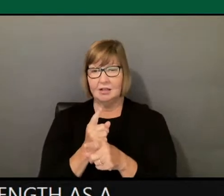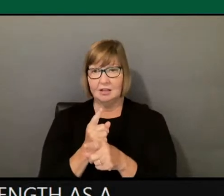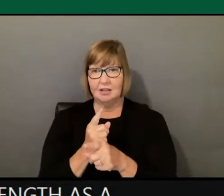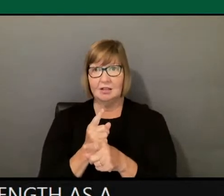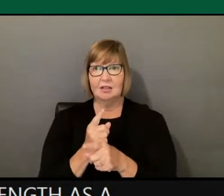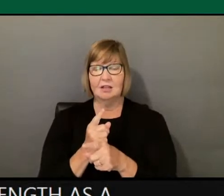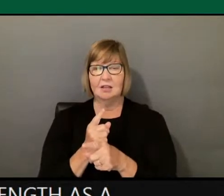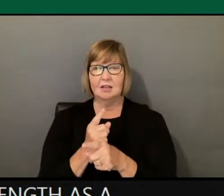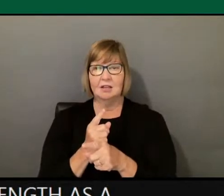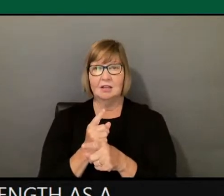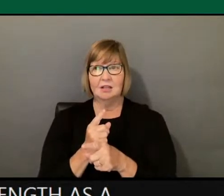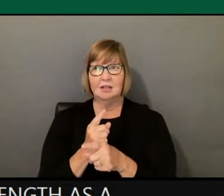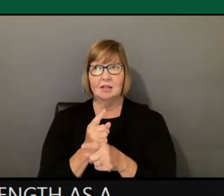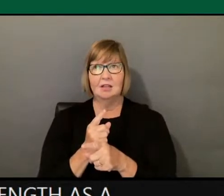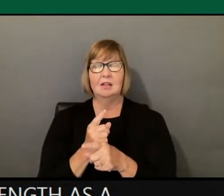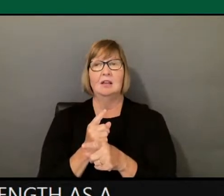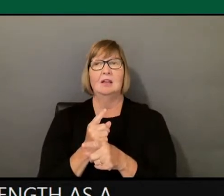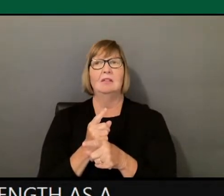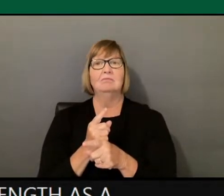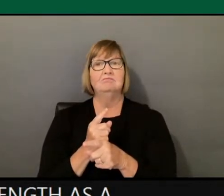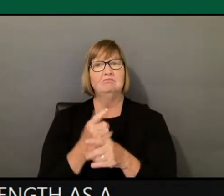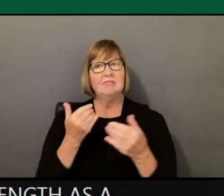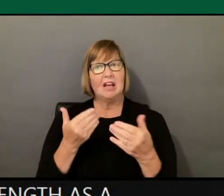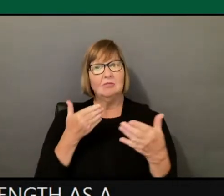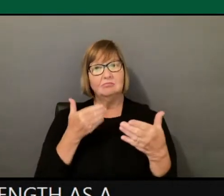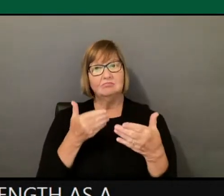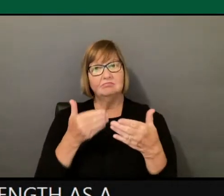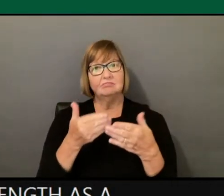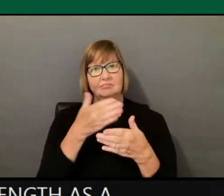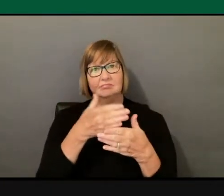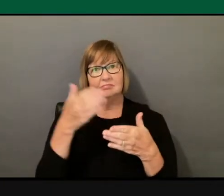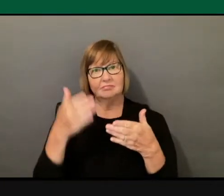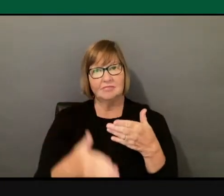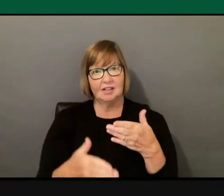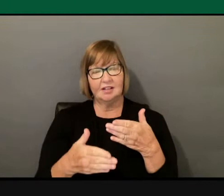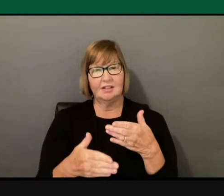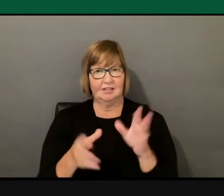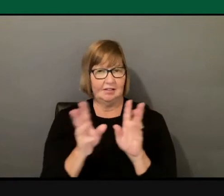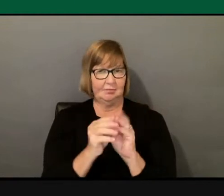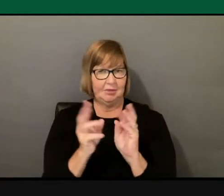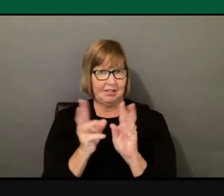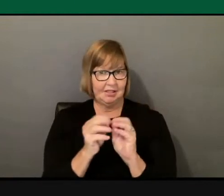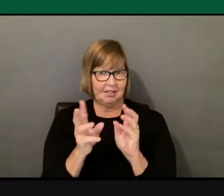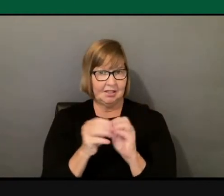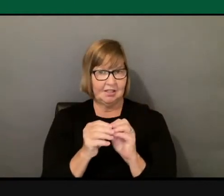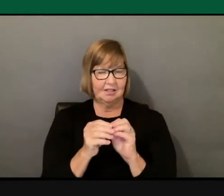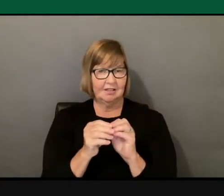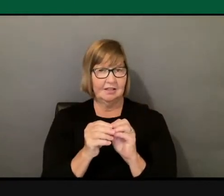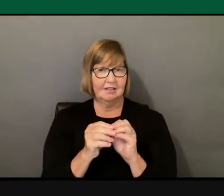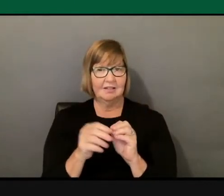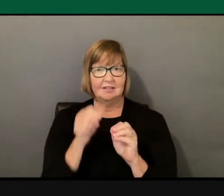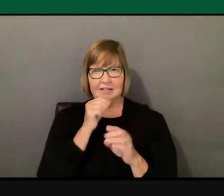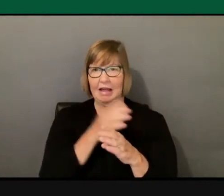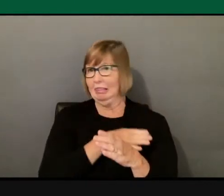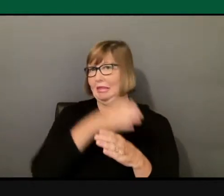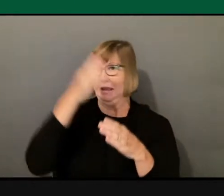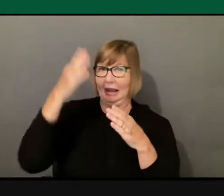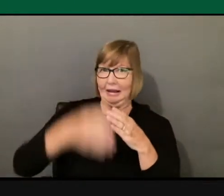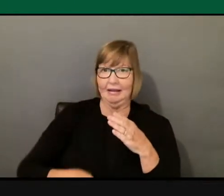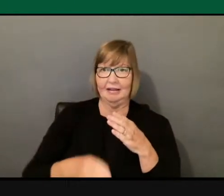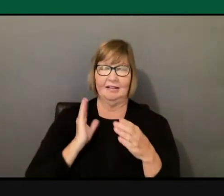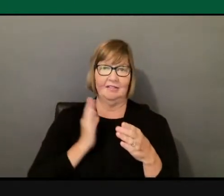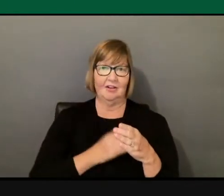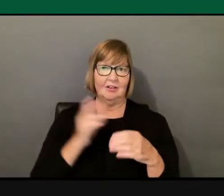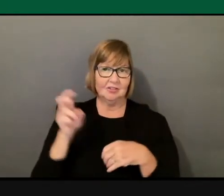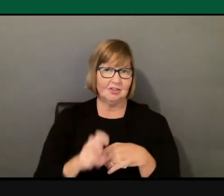So as we end this town hall, it's not the end of our journey together, but